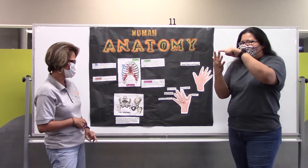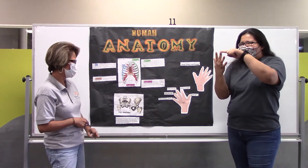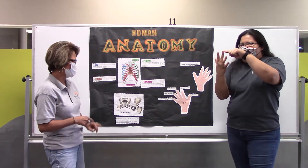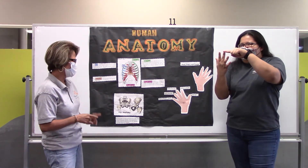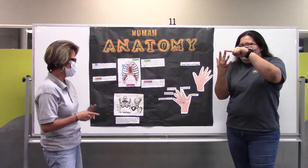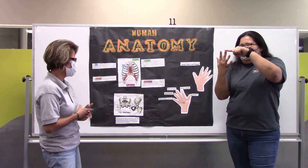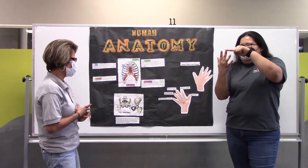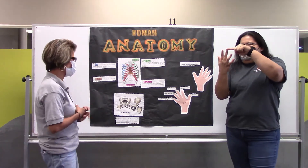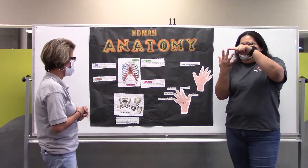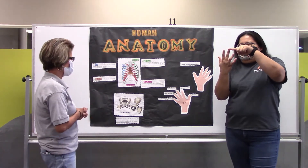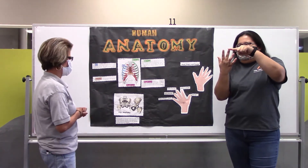no.